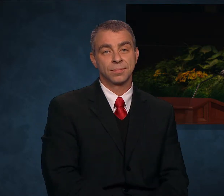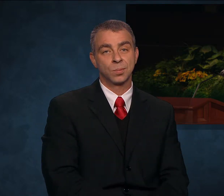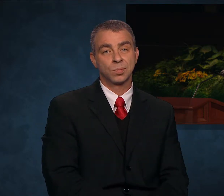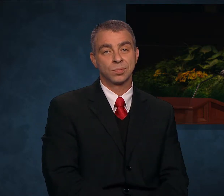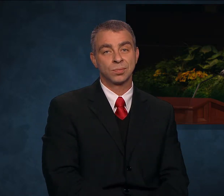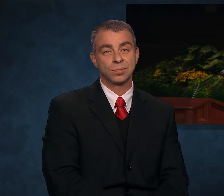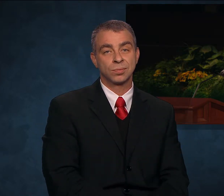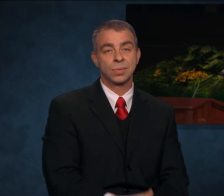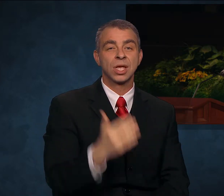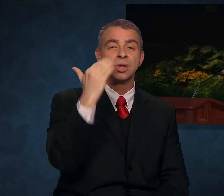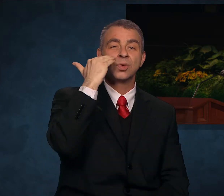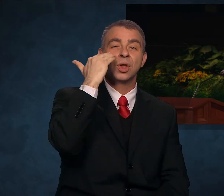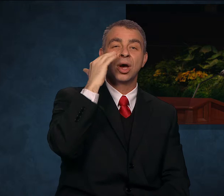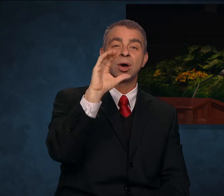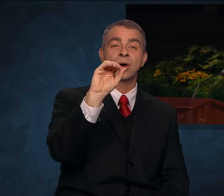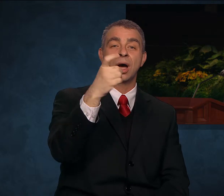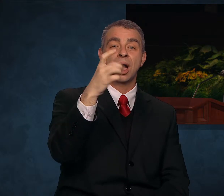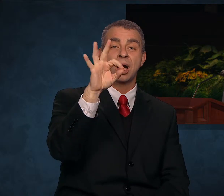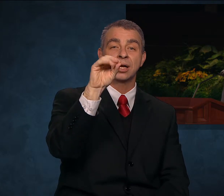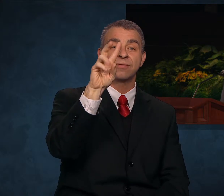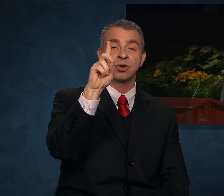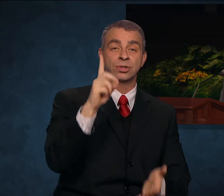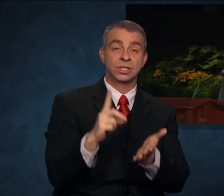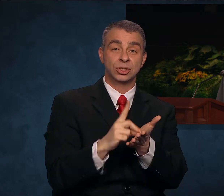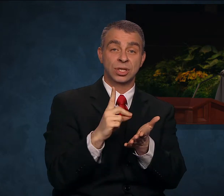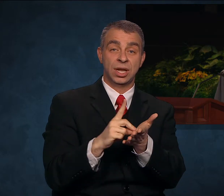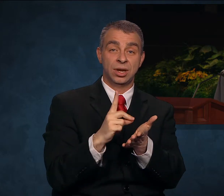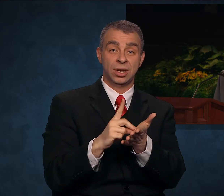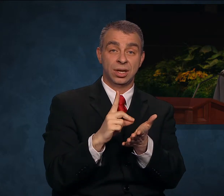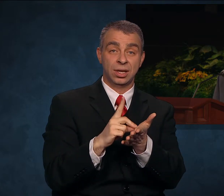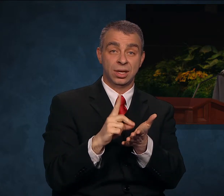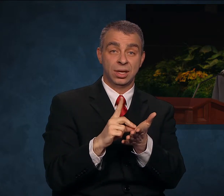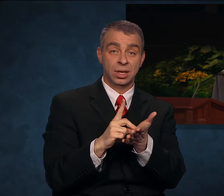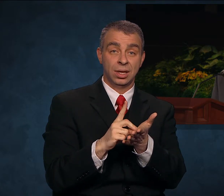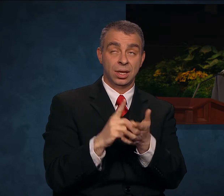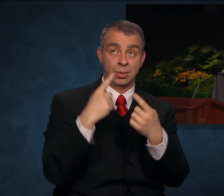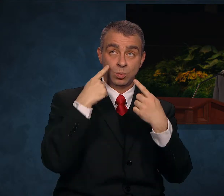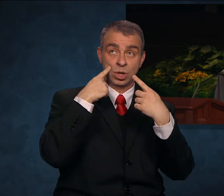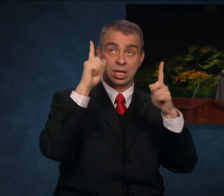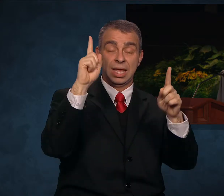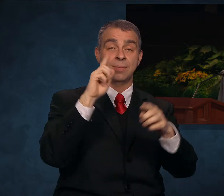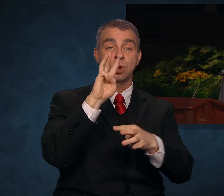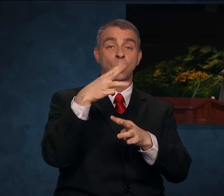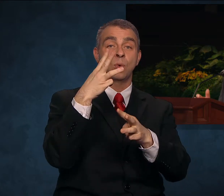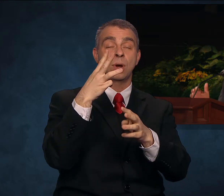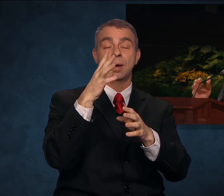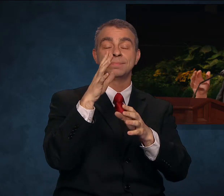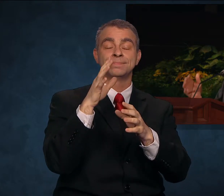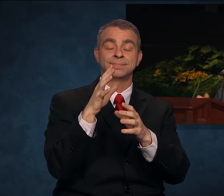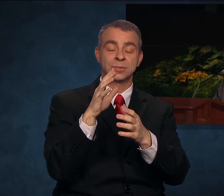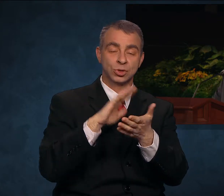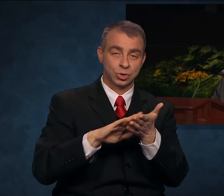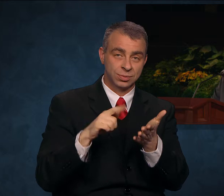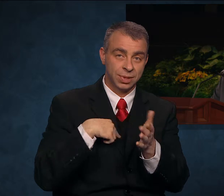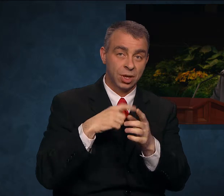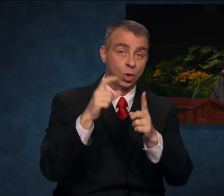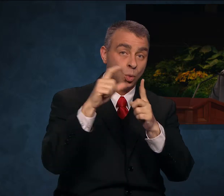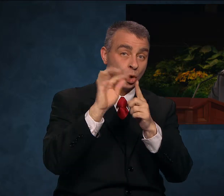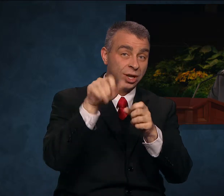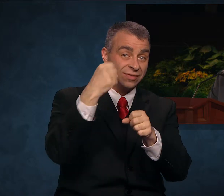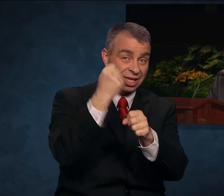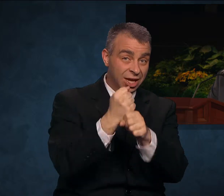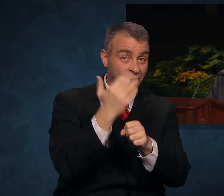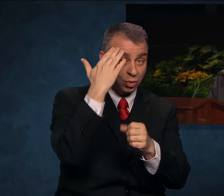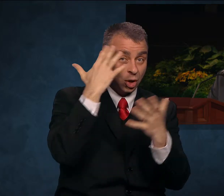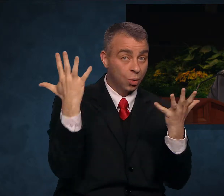Is it any coincidence that the Oxford Dictionary recently proclaimed selfie as a word of the year?